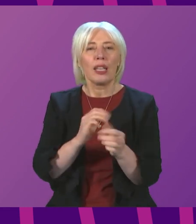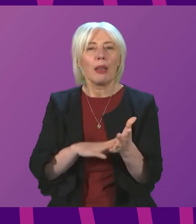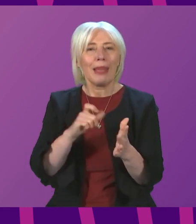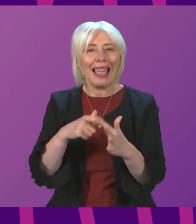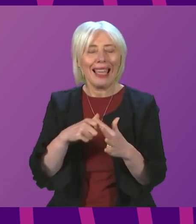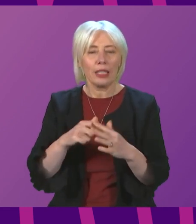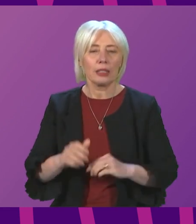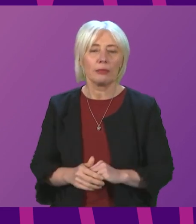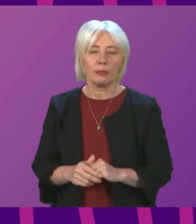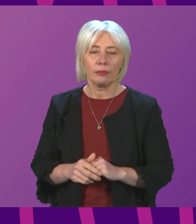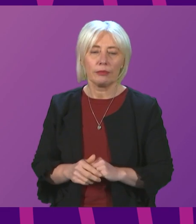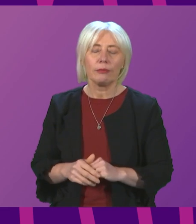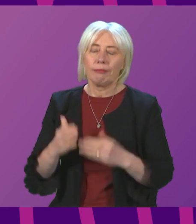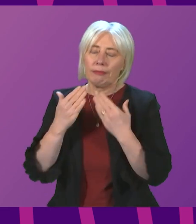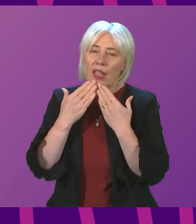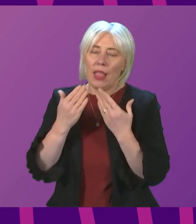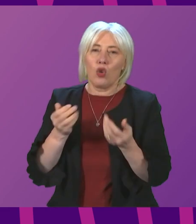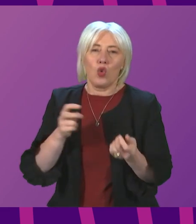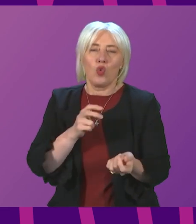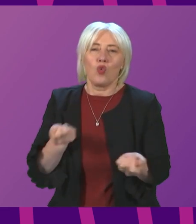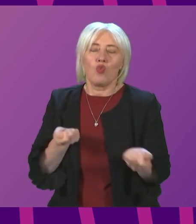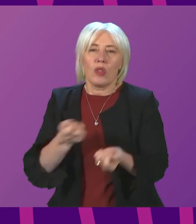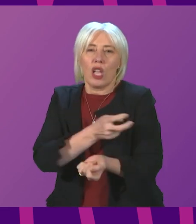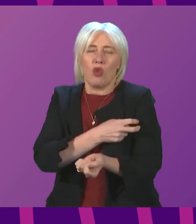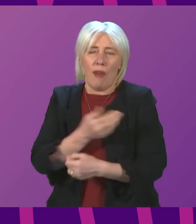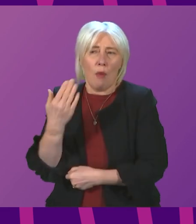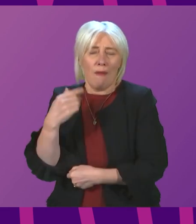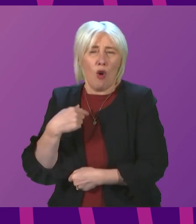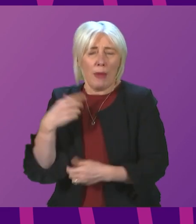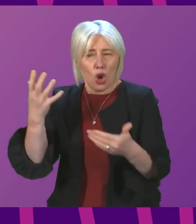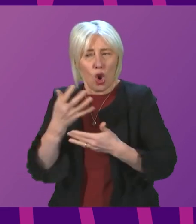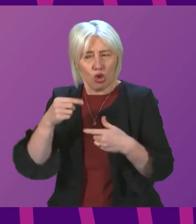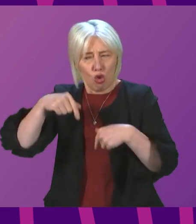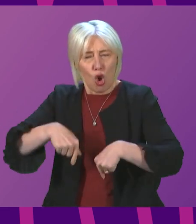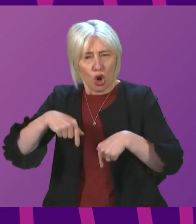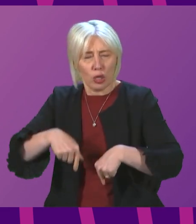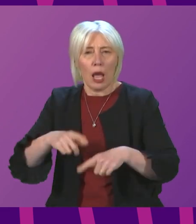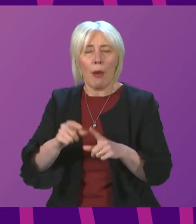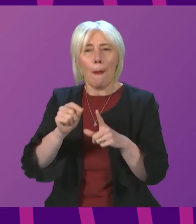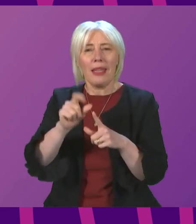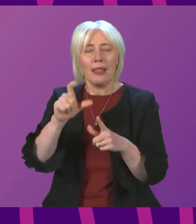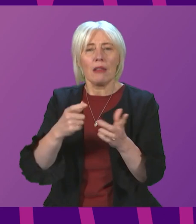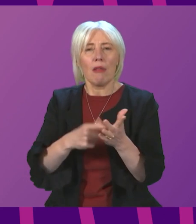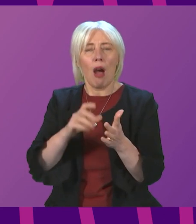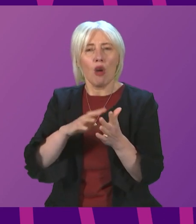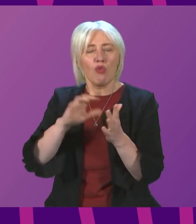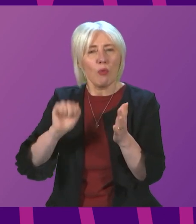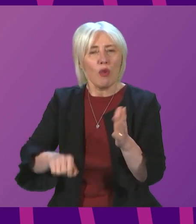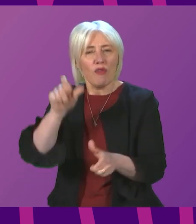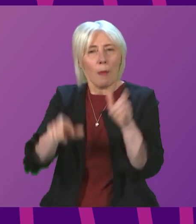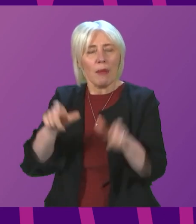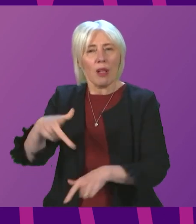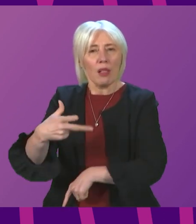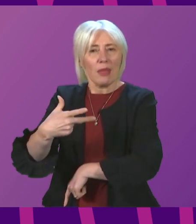I have previously expressed concern in this chamber about the removal of PCR testing for vaccinated people